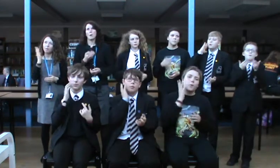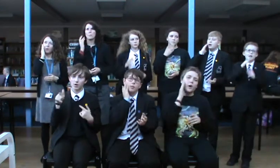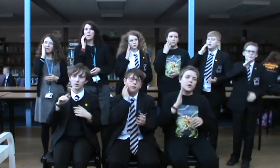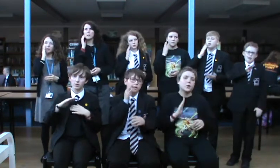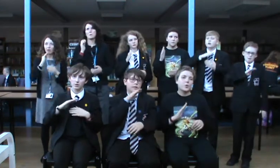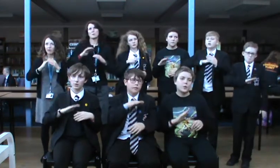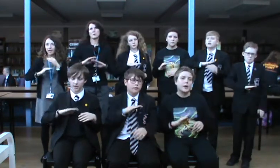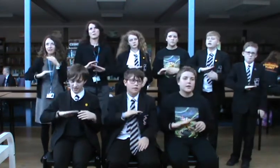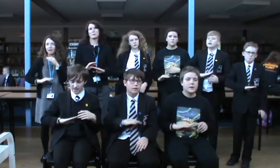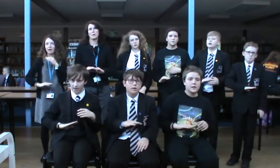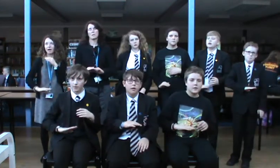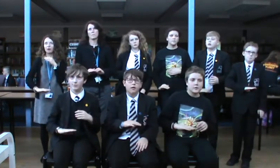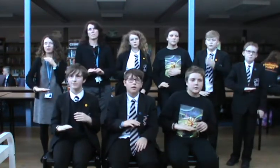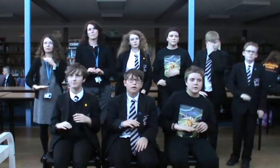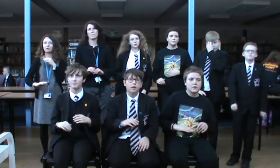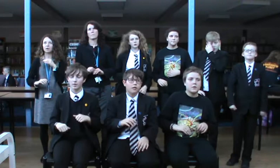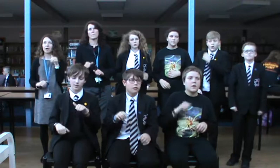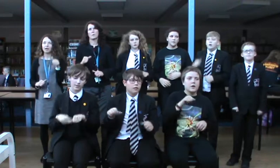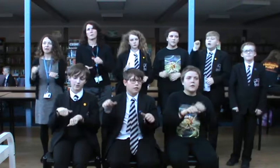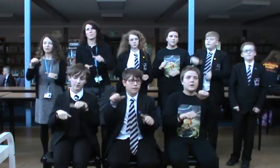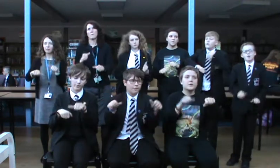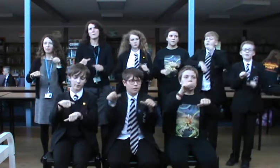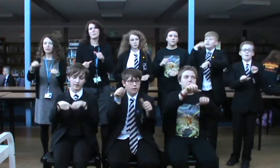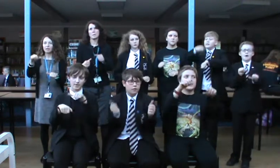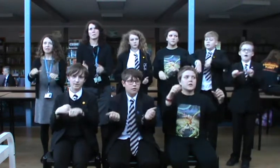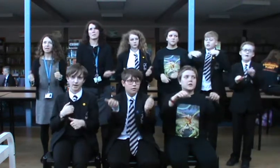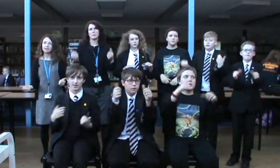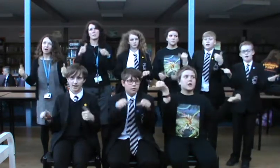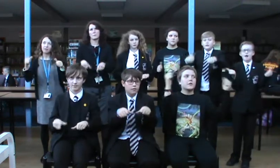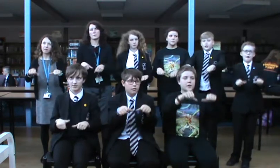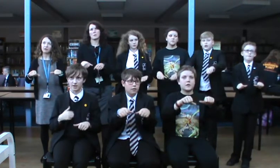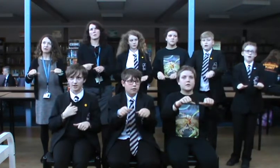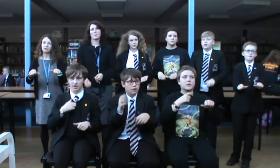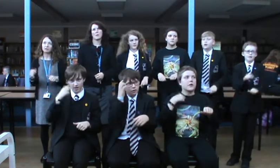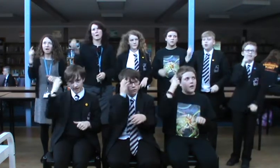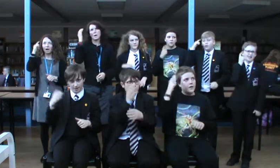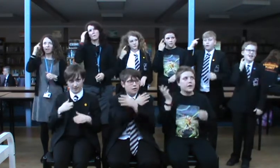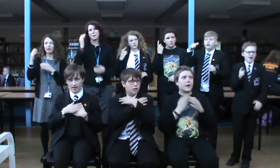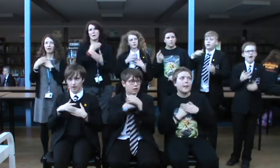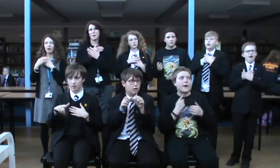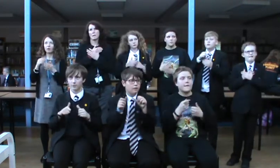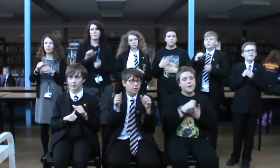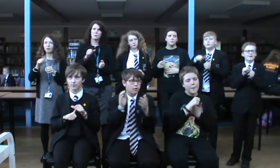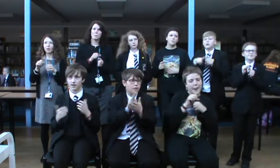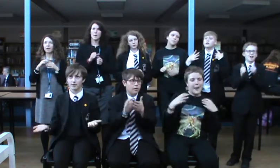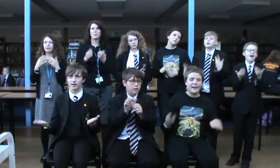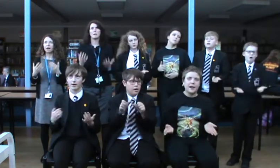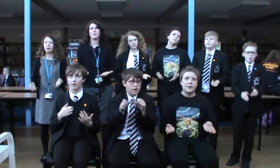when you're getting down And out of all these things I've done I think I love you better now